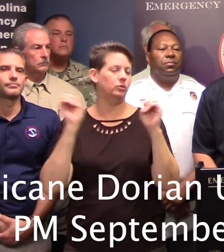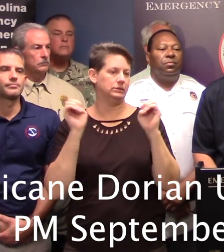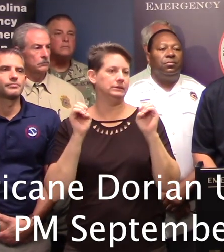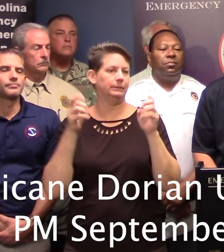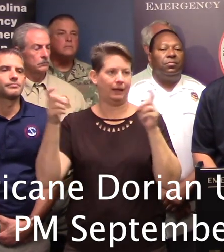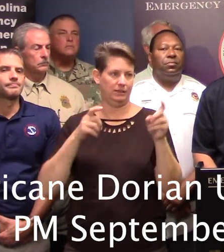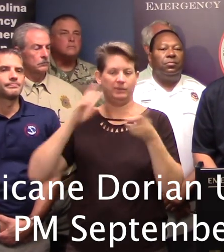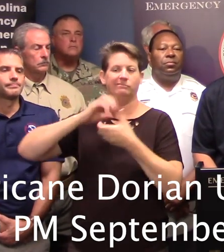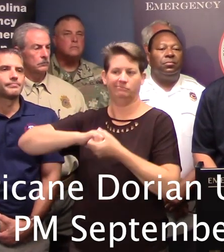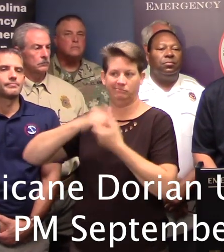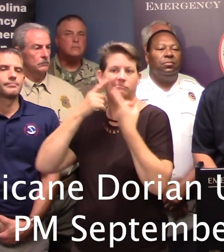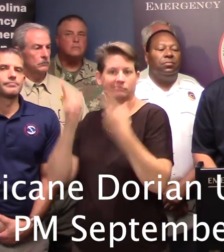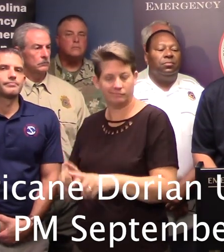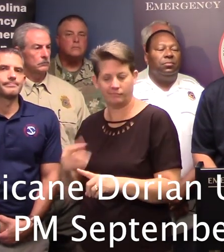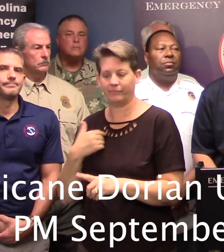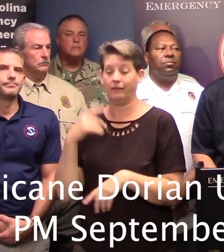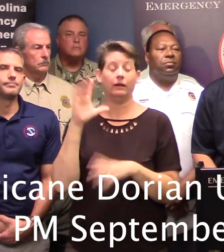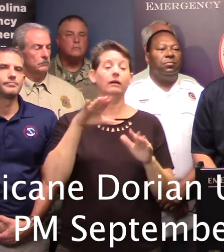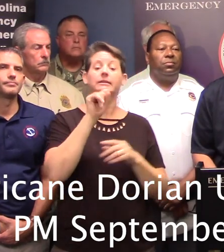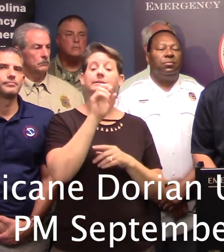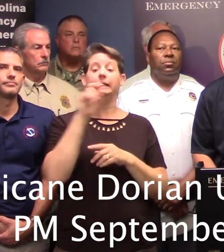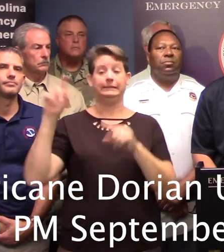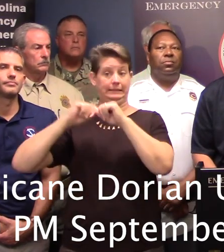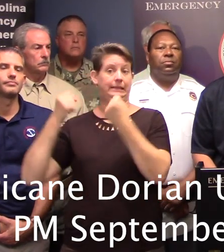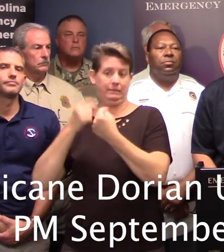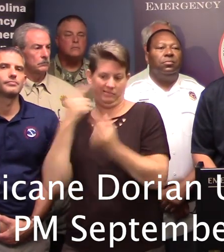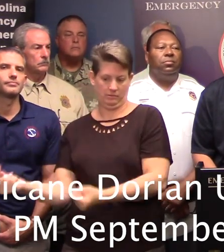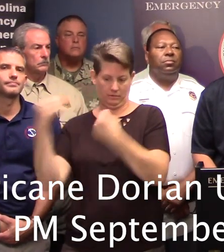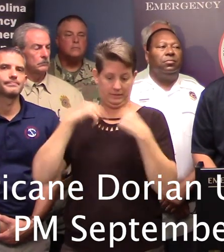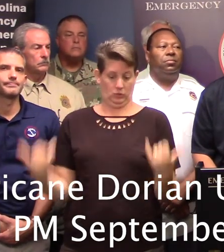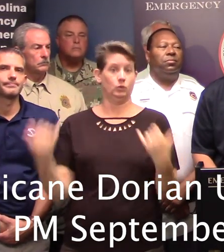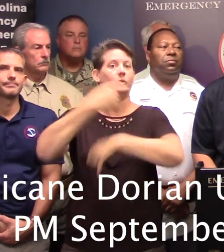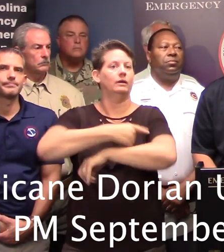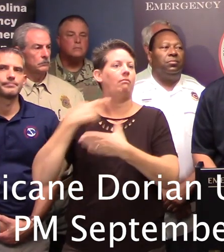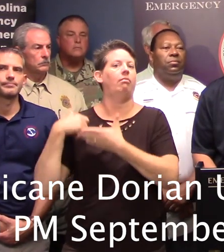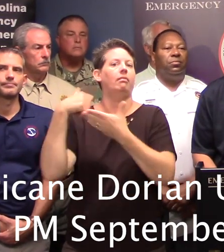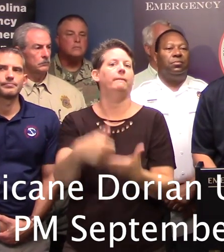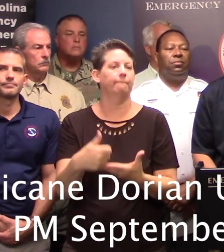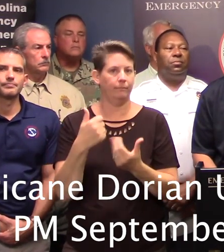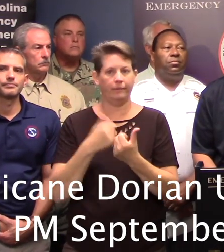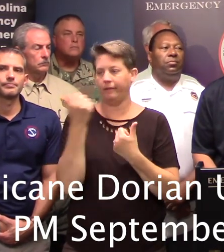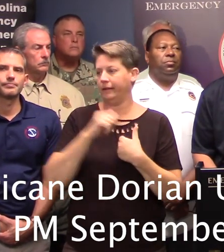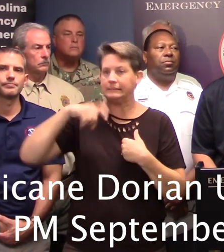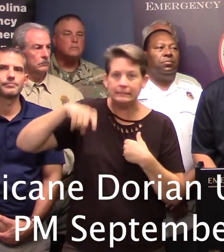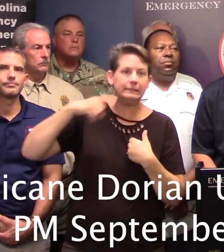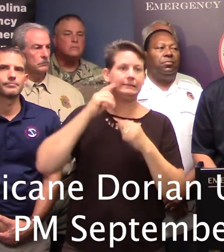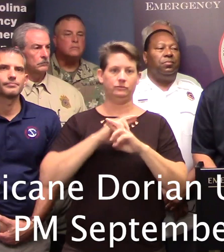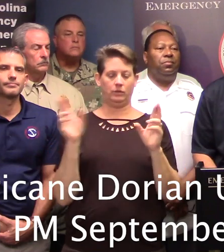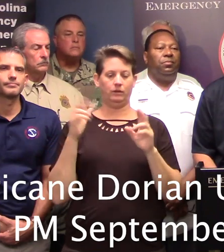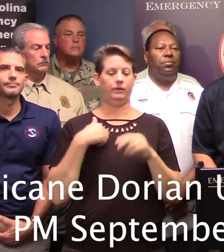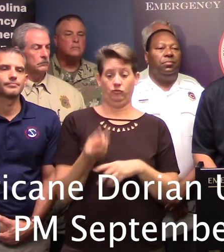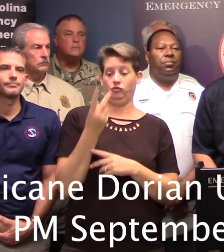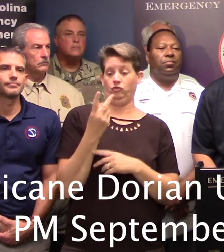Compact. We've got the Tennessee team coming in today to help us with any requests that we have. And we've